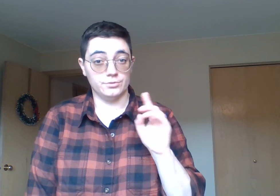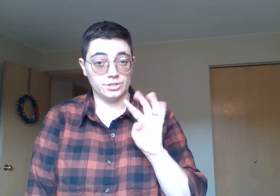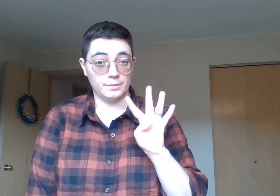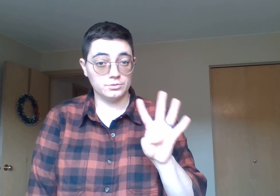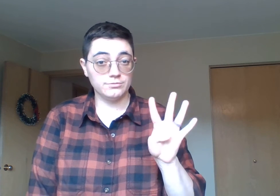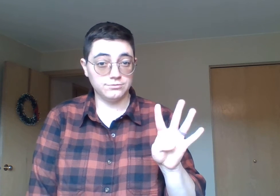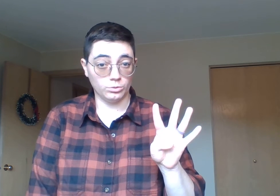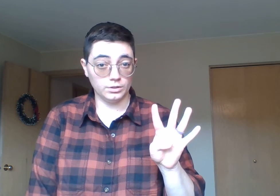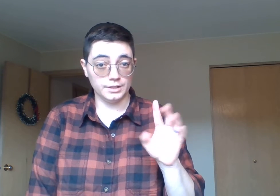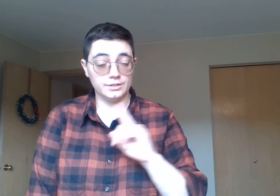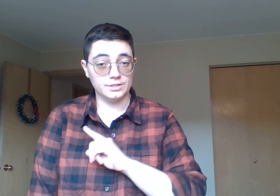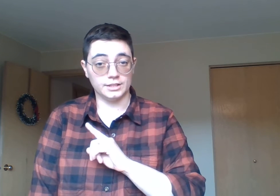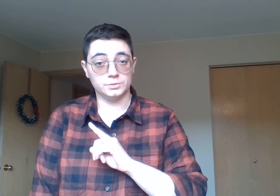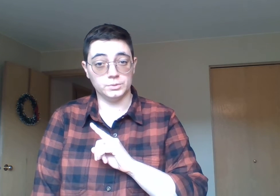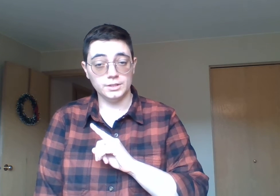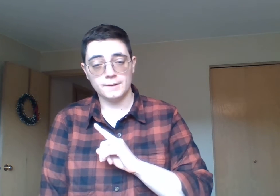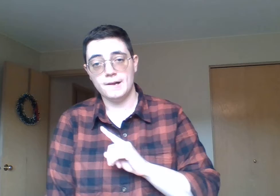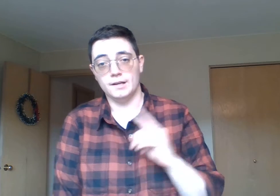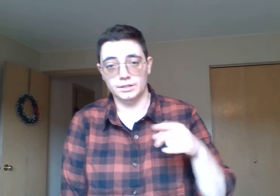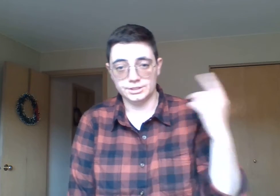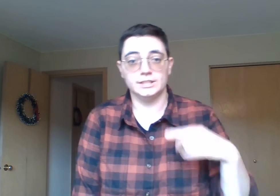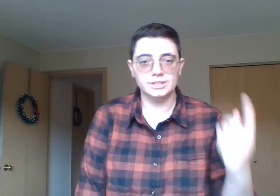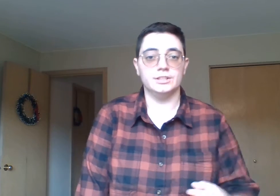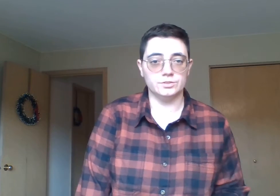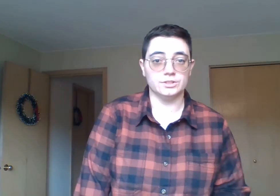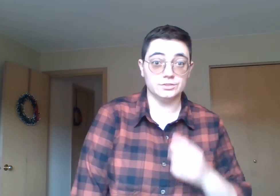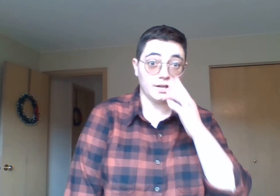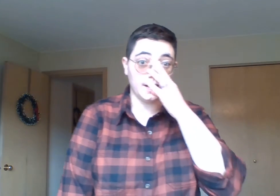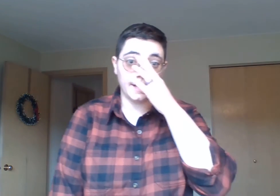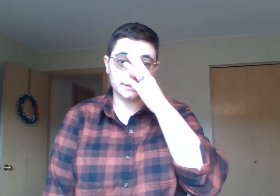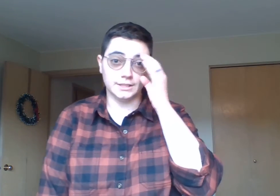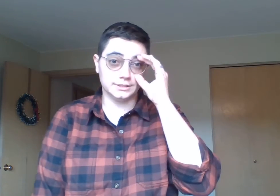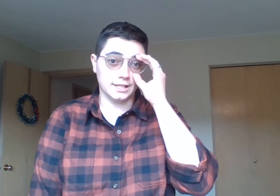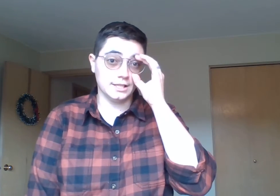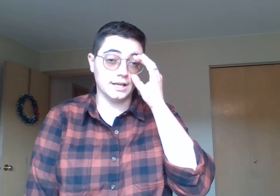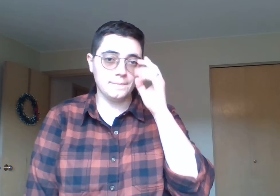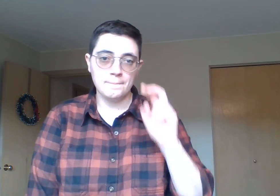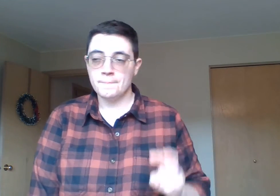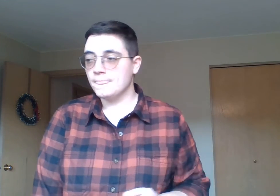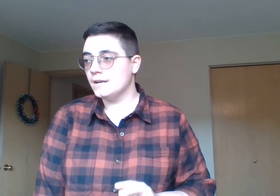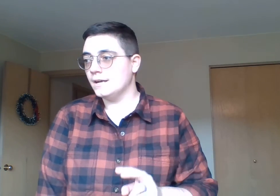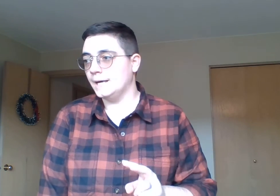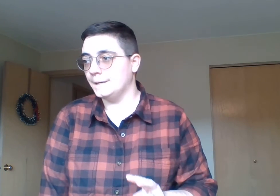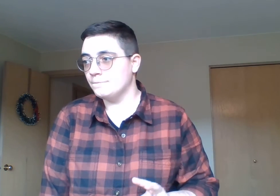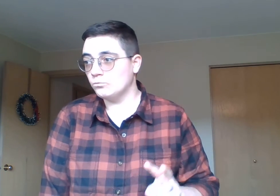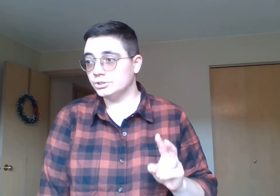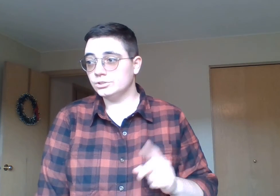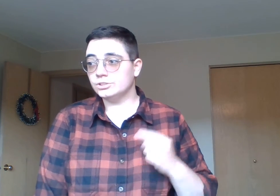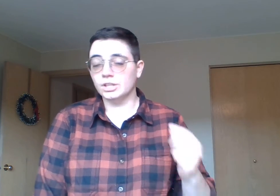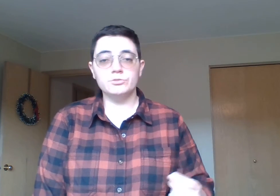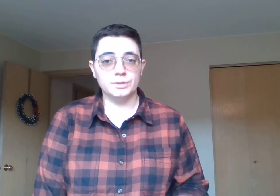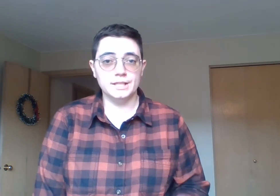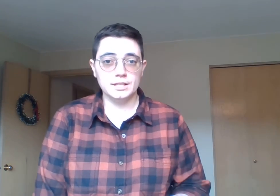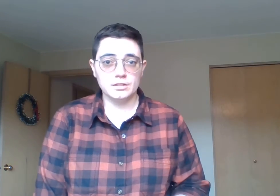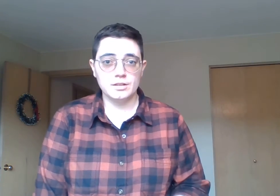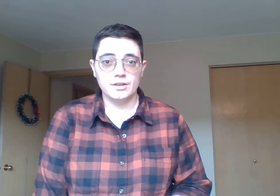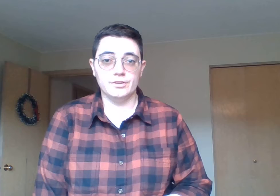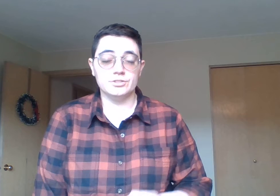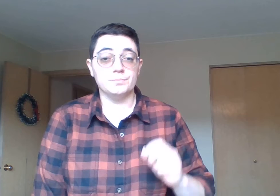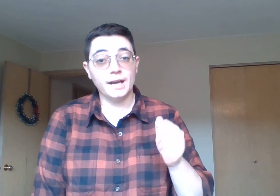for Chapter 4 in the textbook. I'll attach the instructions for how to access that again. Once you're done reading, there's a